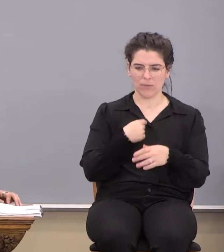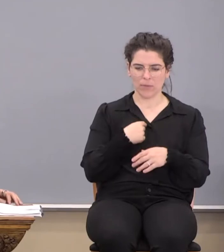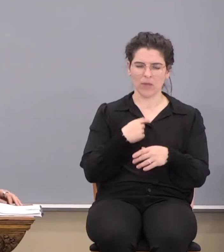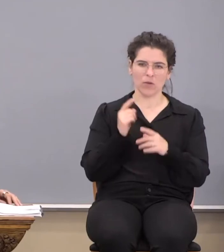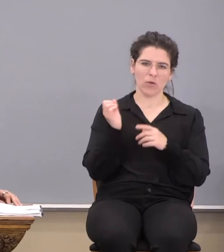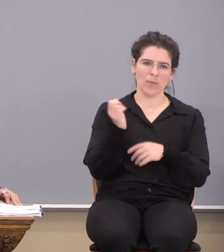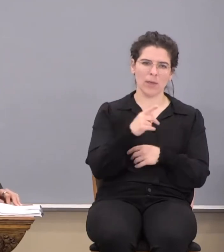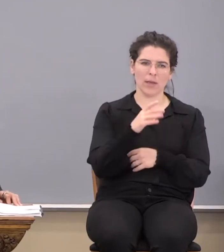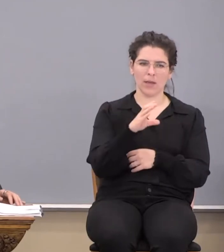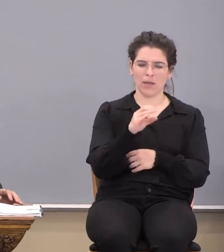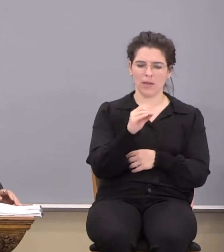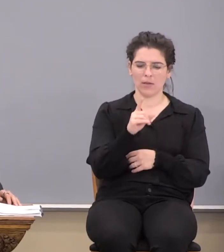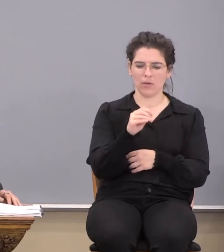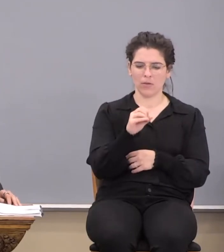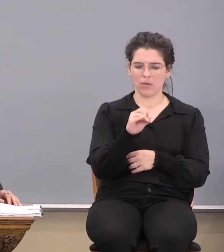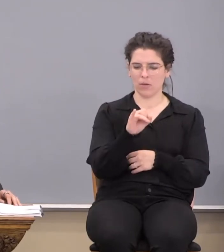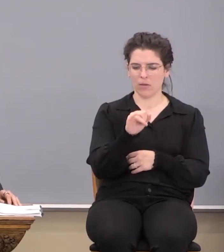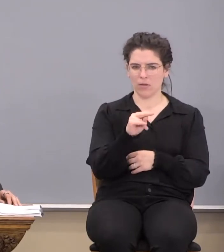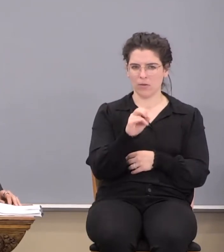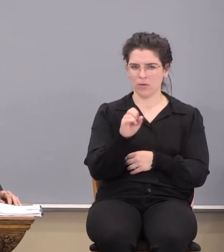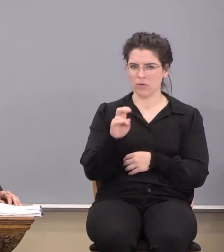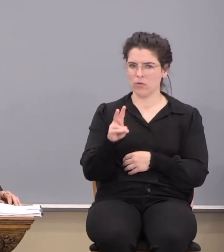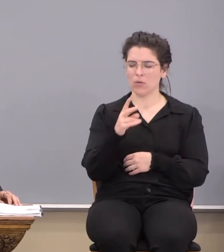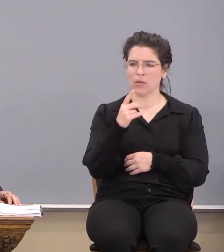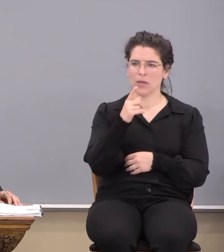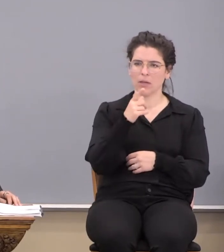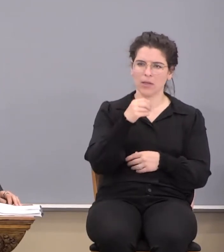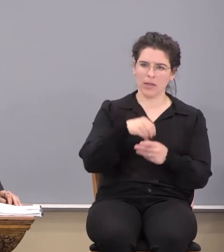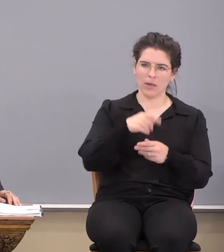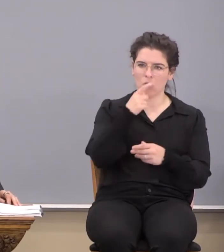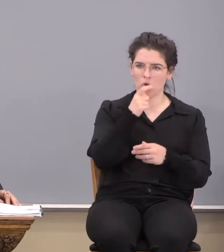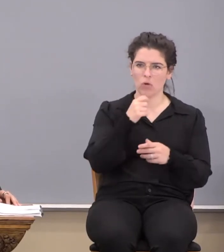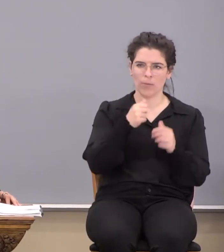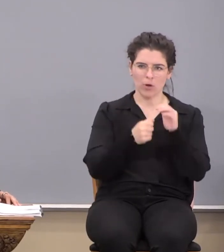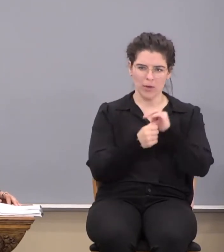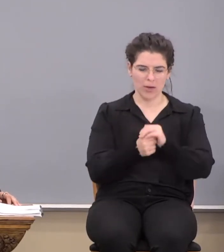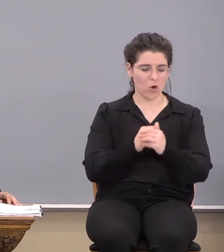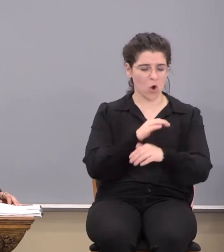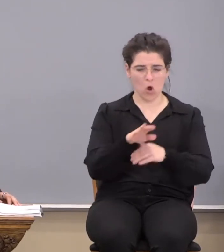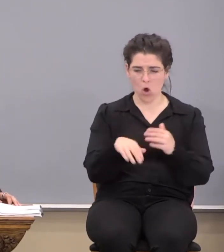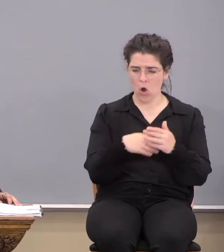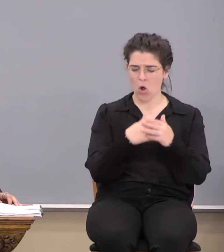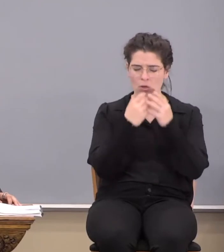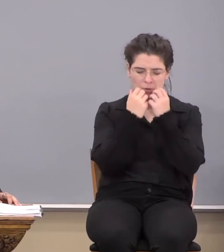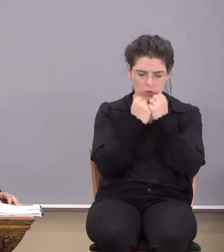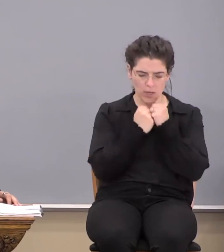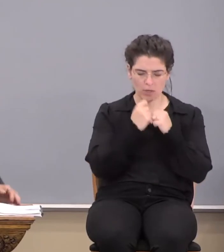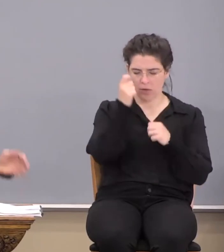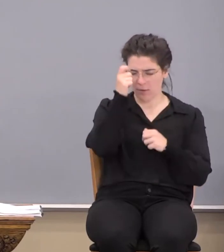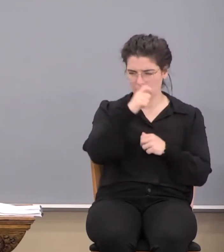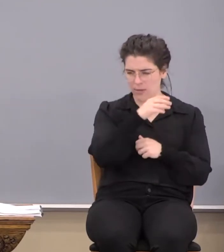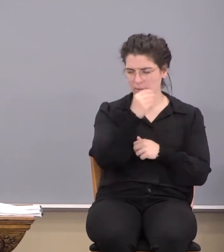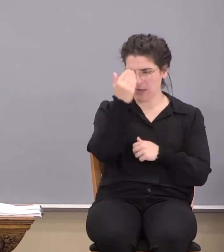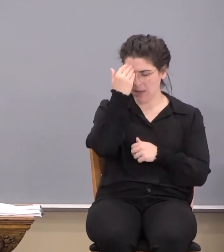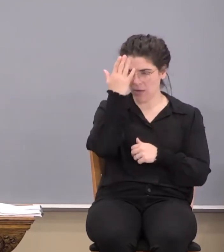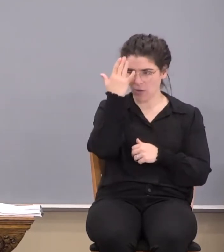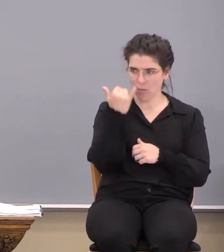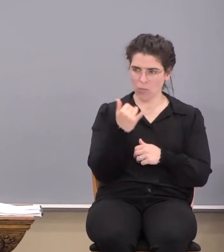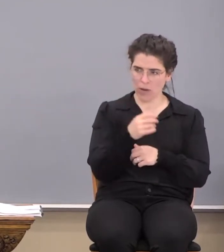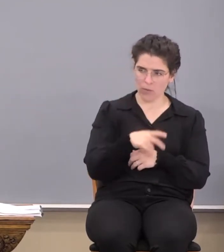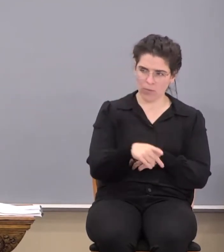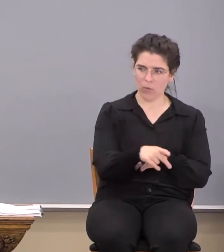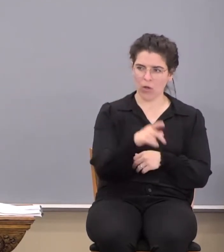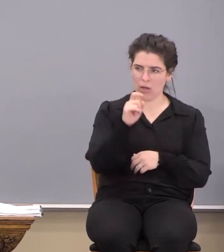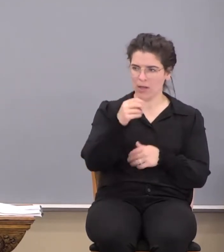2, and He says about the Lord Jesus Christ at verse 3, in whom are hid all the treasures of wisdom and knowledge. Now, why would Paul have to